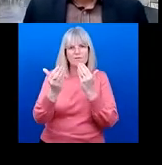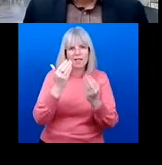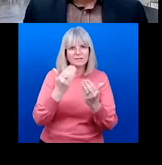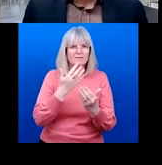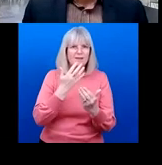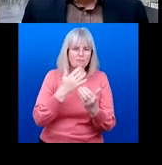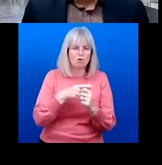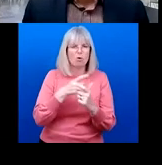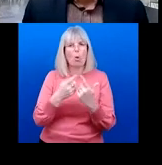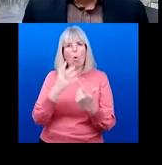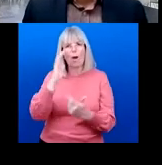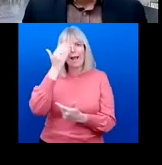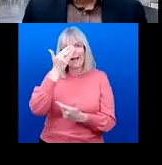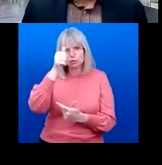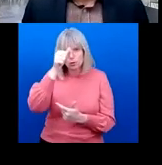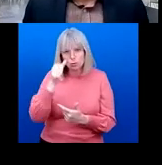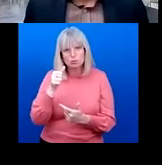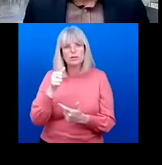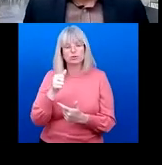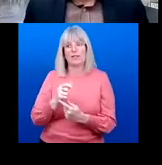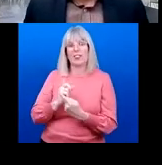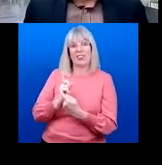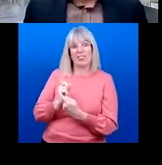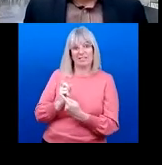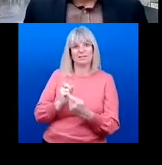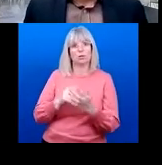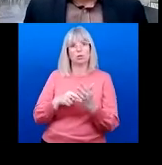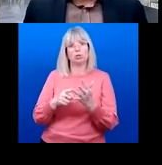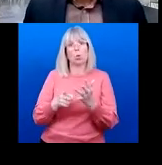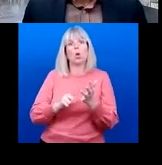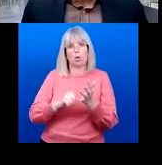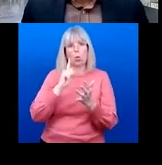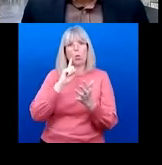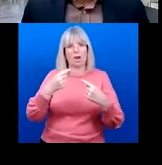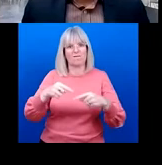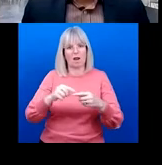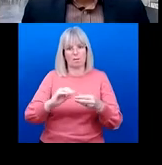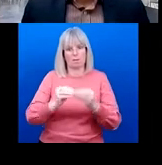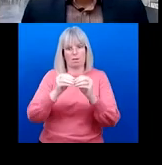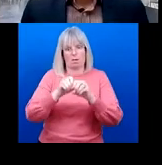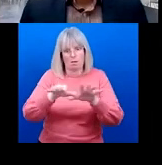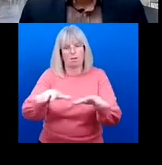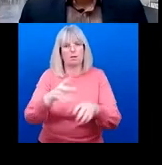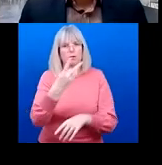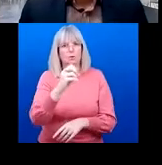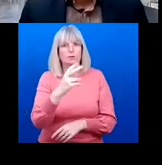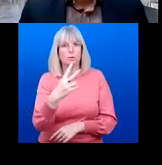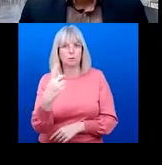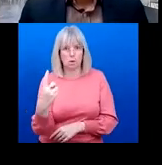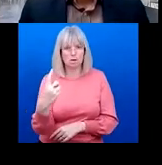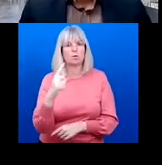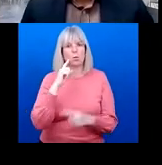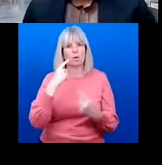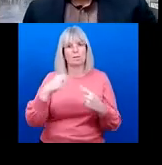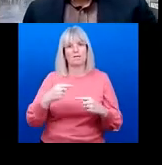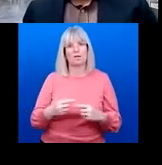populations and this tool will be available for use in 2021. Alakos with that i'd like to say thank you and pass back over to jennifer.